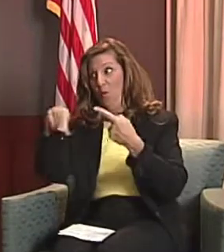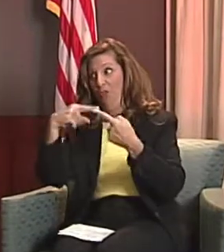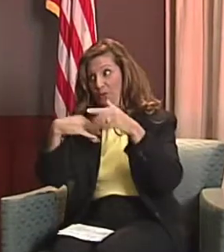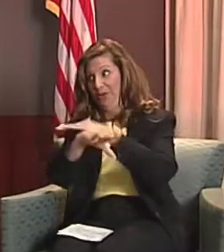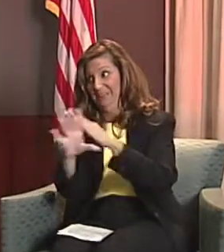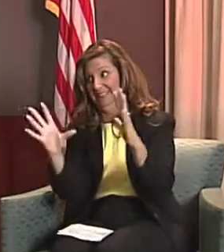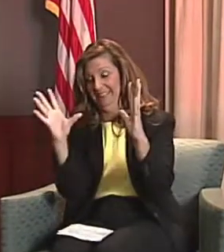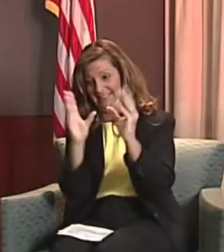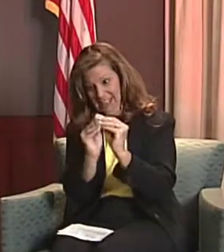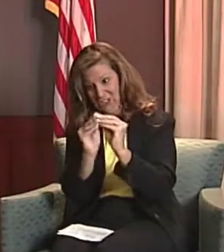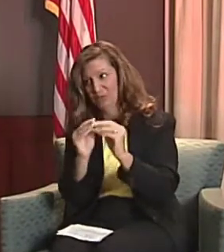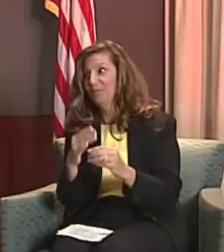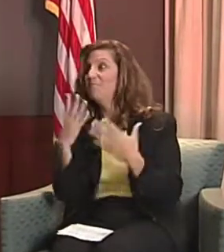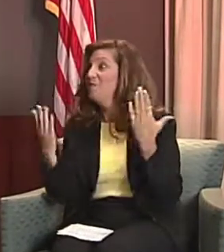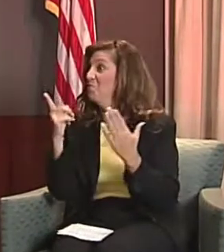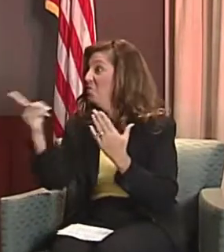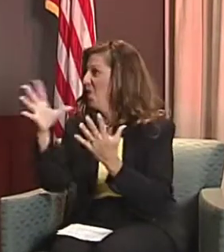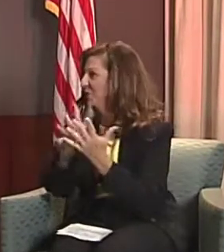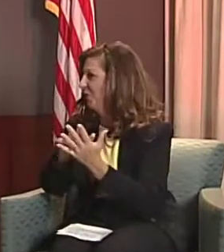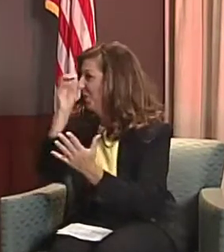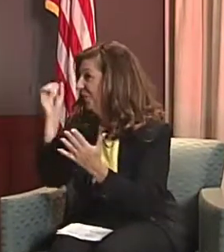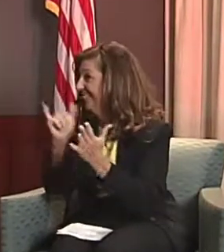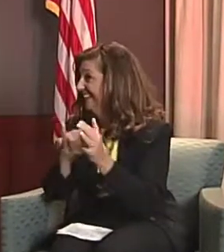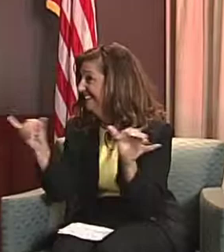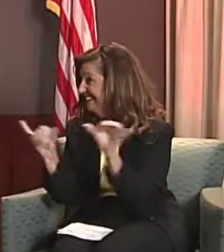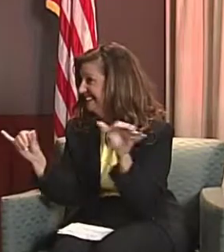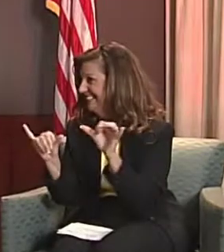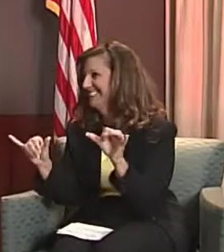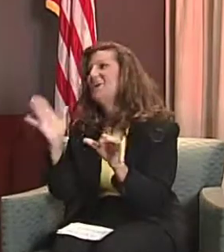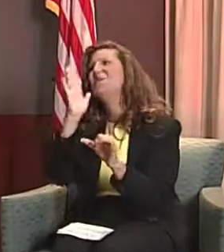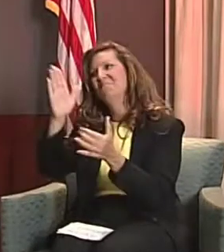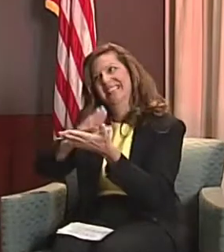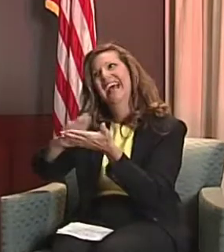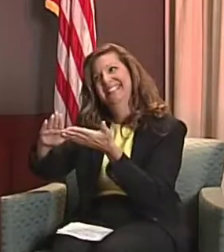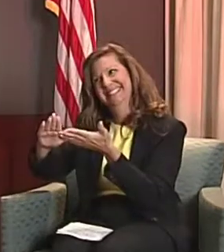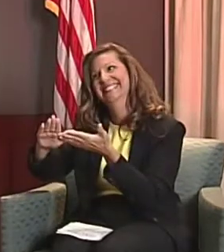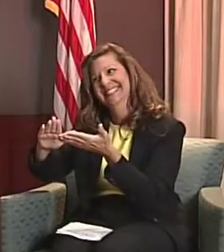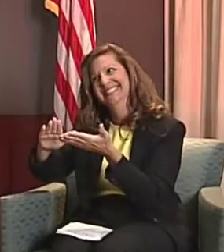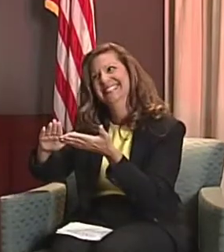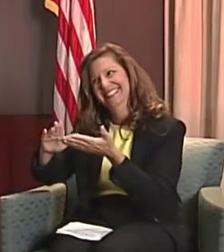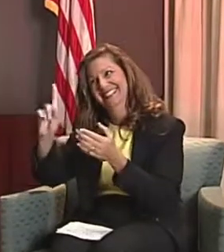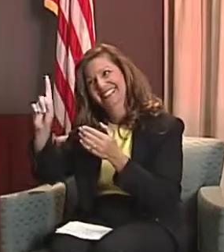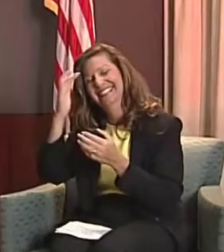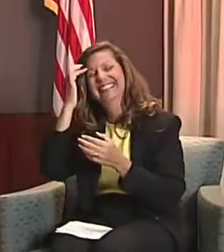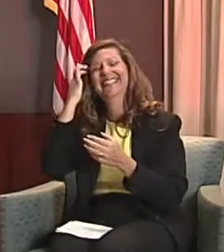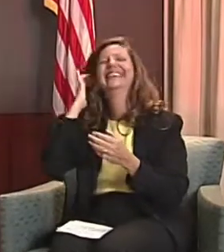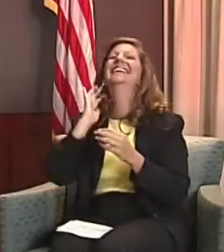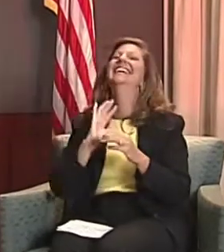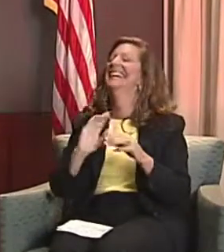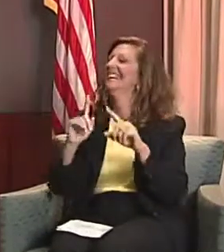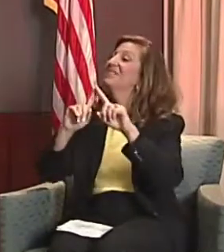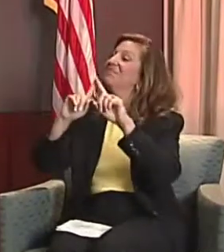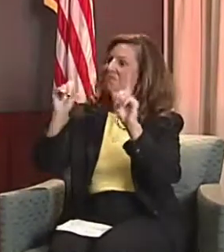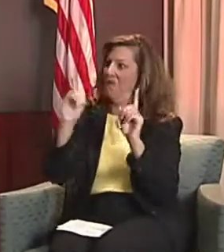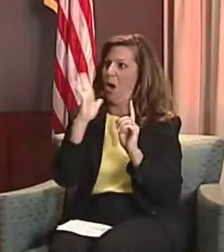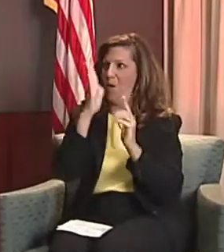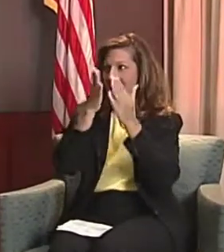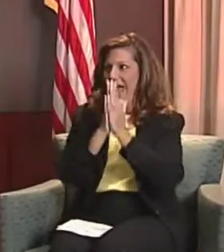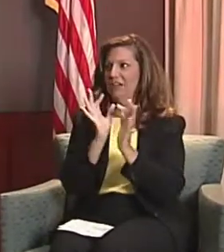state legislatures when they go back into session. Maybe you can learn it and use it as well, okay? It'll be nice for you to learn. Okay.